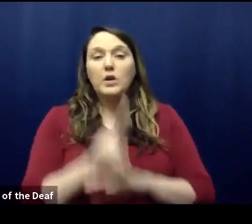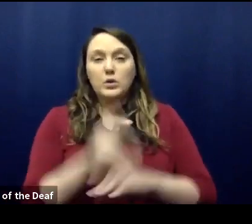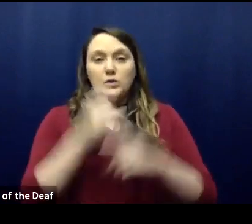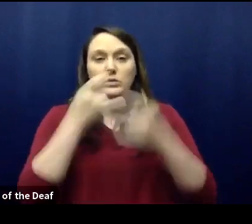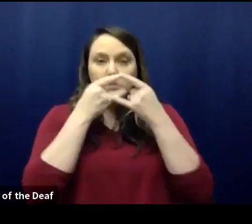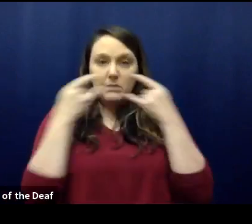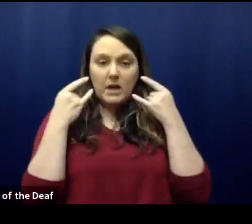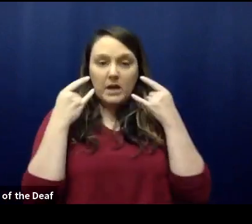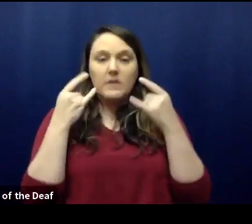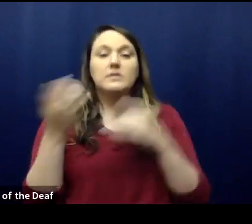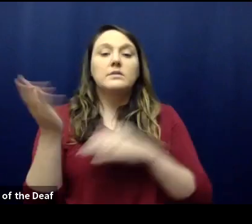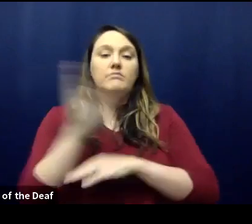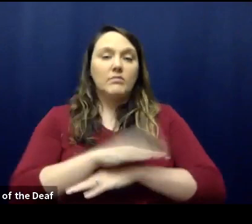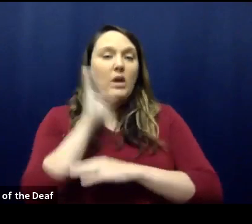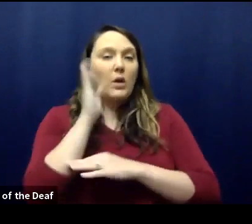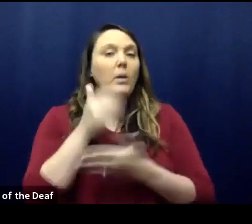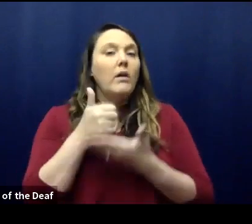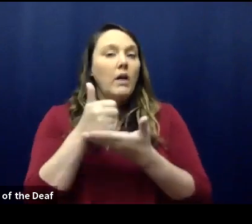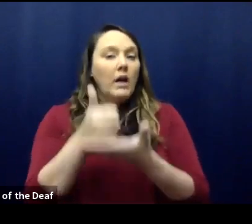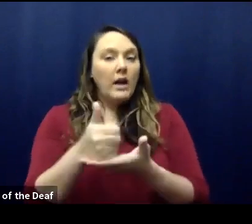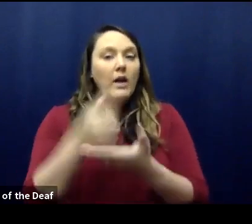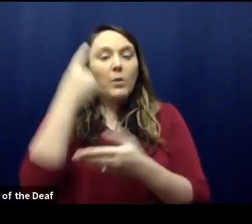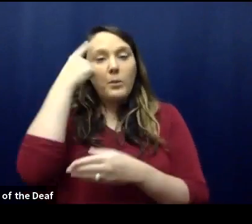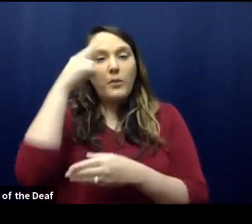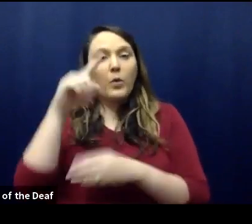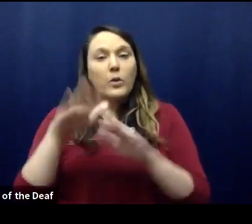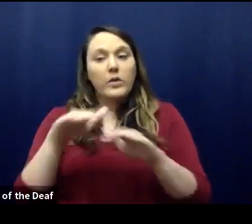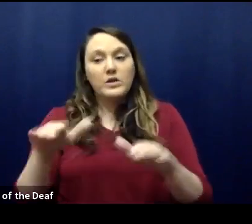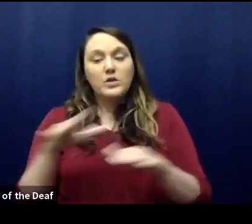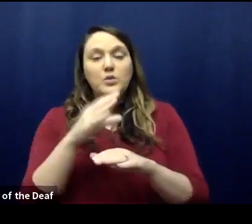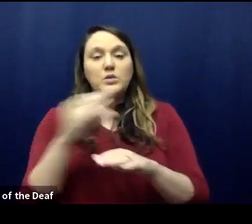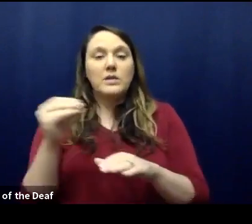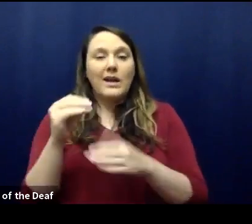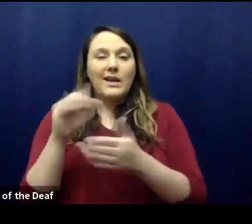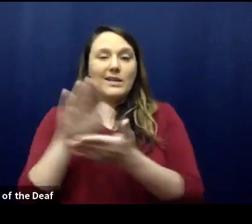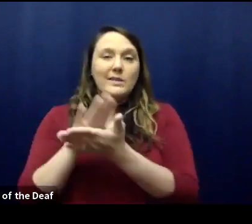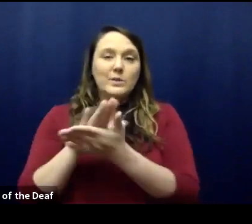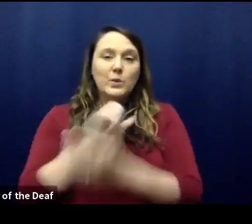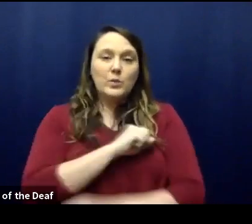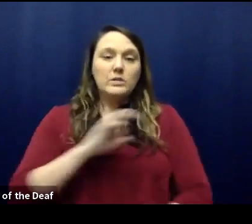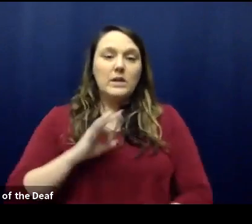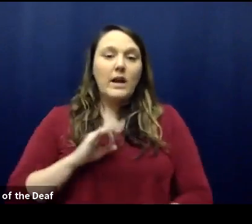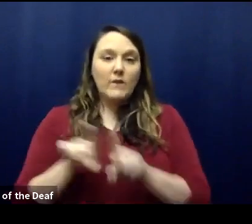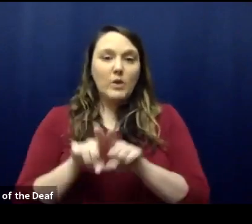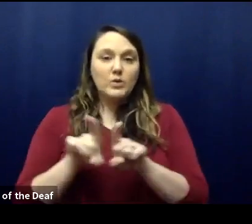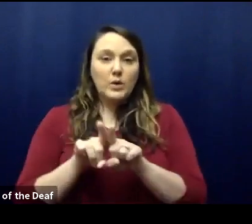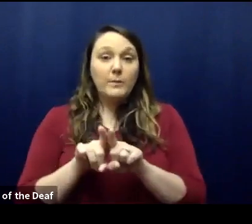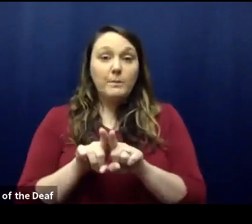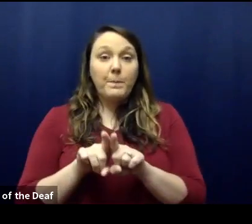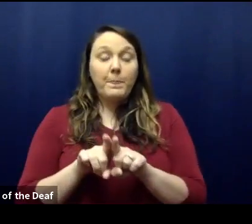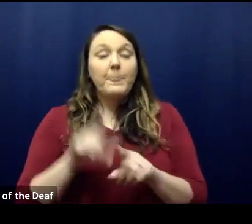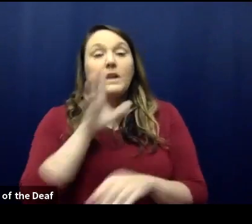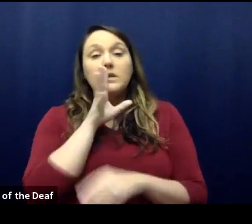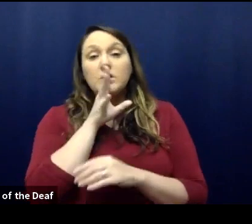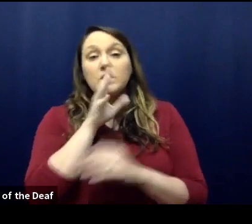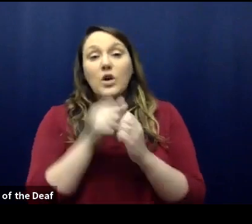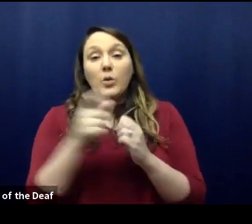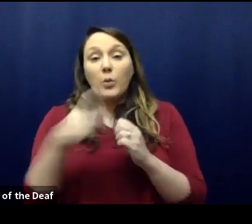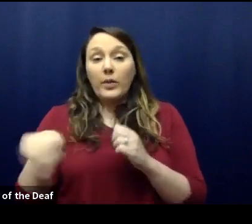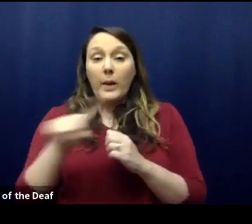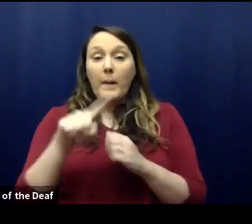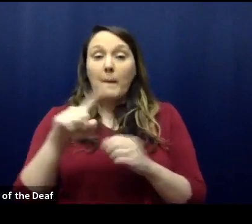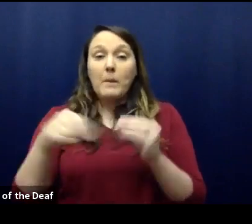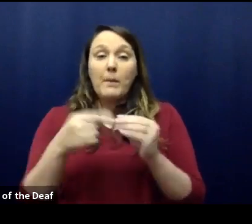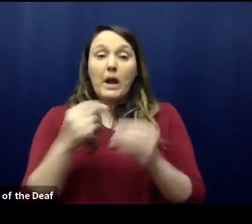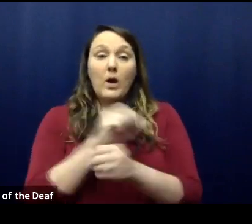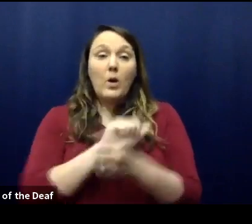will be helpful for the for the children and and the school staff as well. You know, talking to them about hand